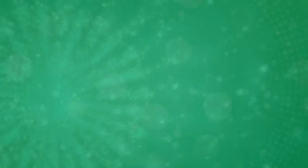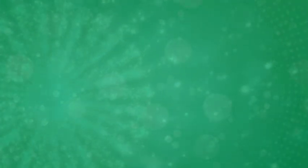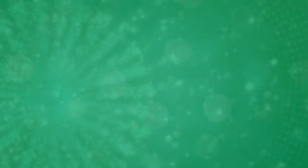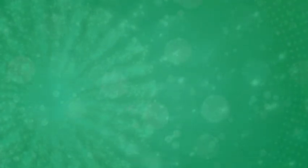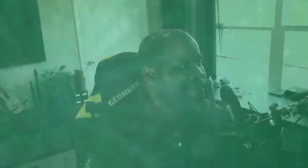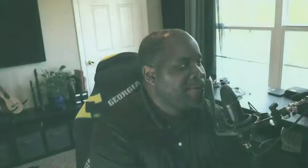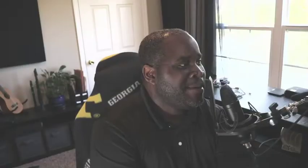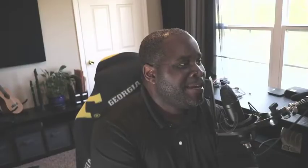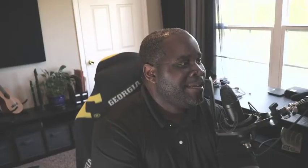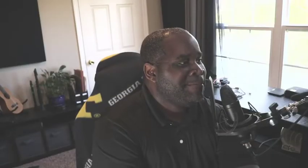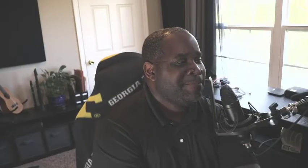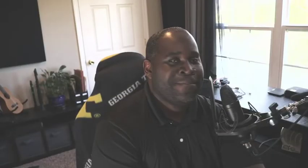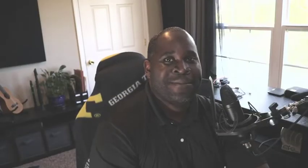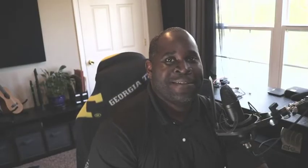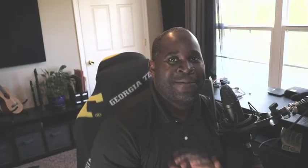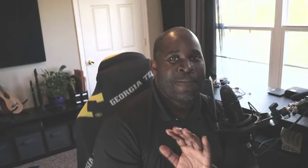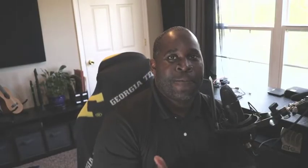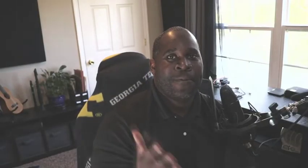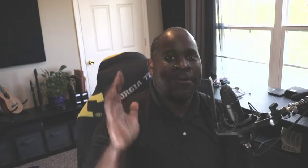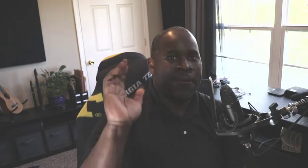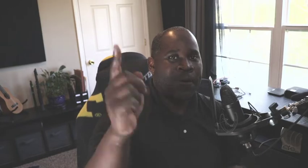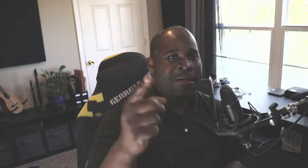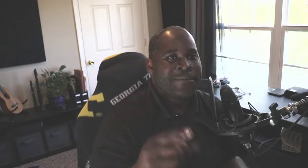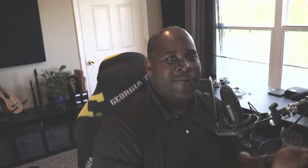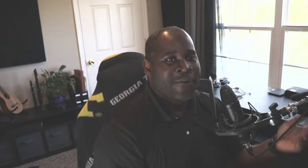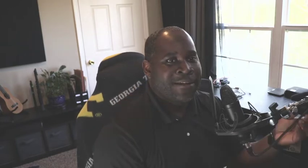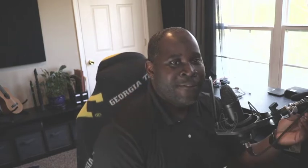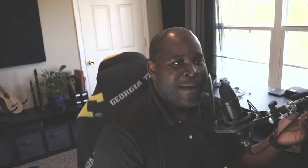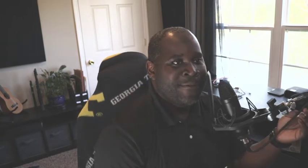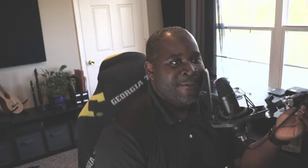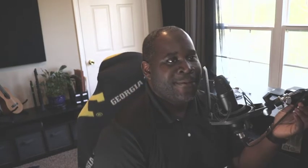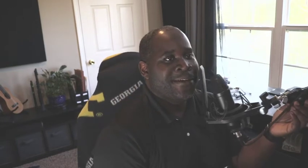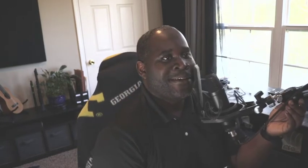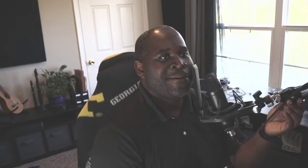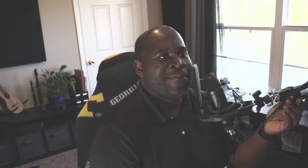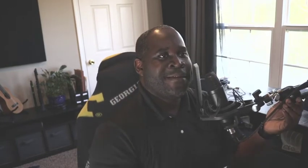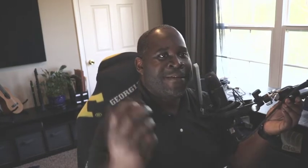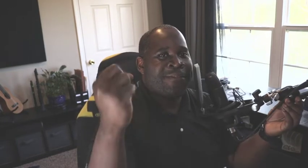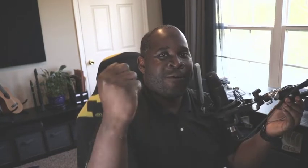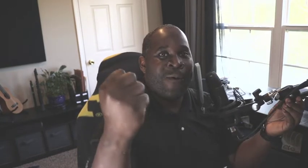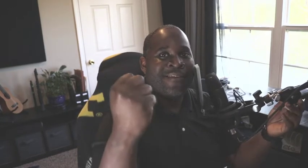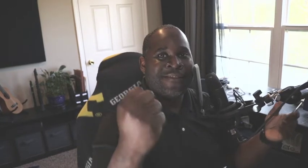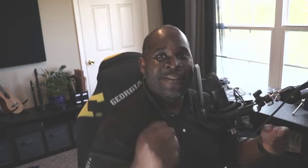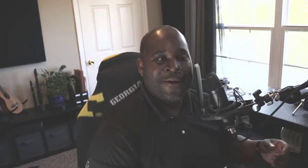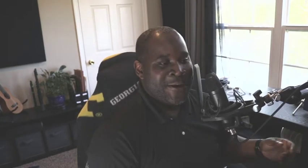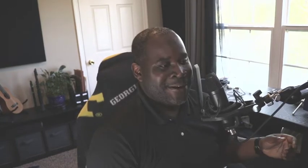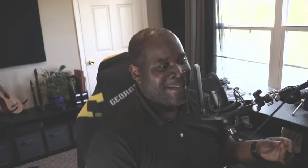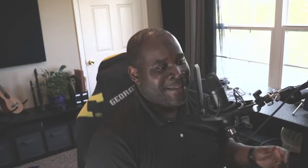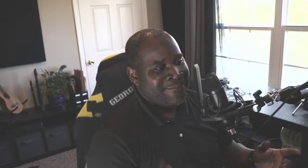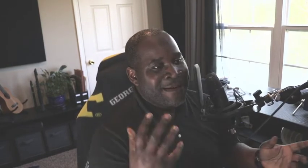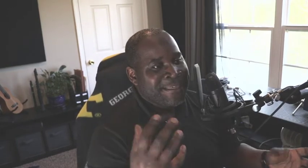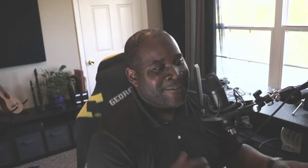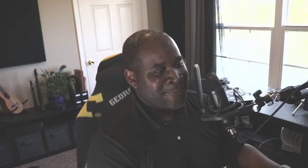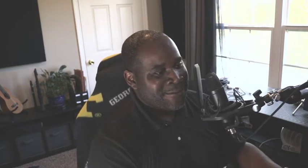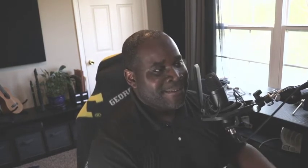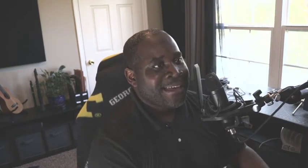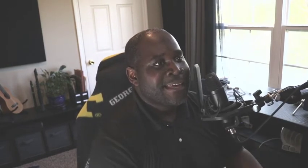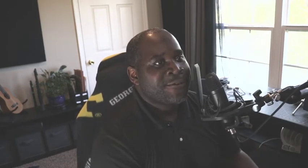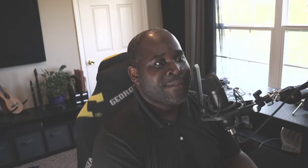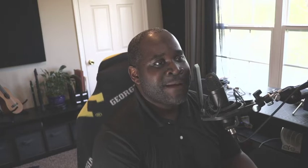hey everybody welcome to another episode of the quest to learn 5,000 words in sign language today